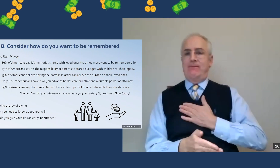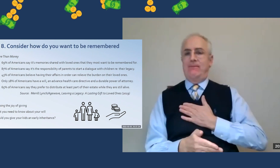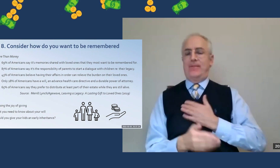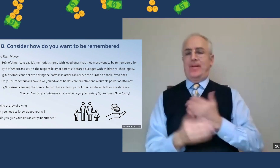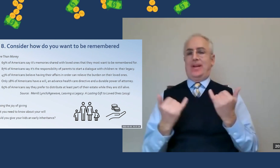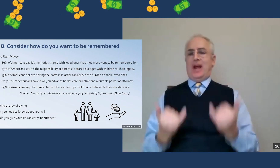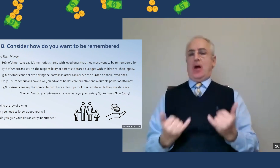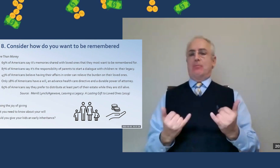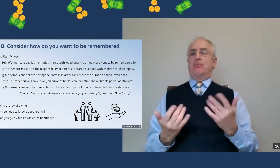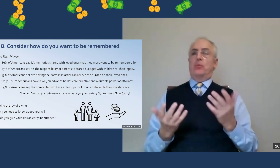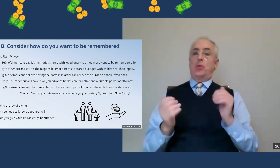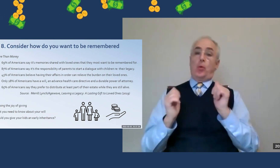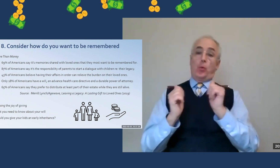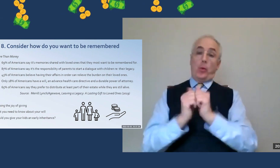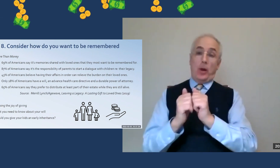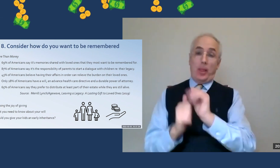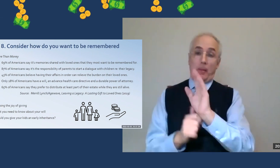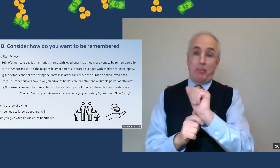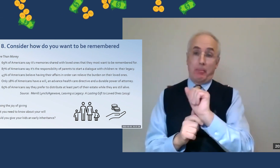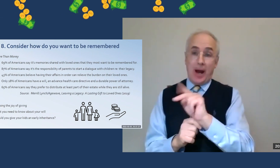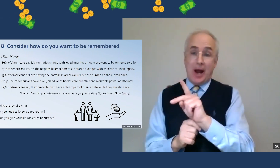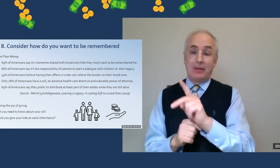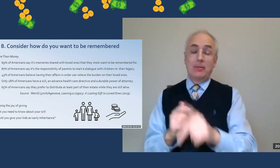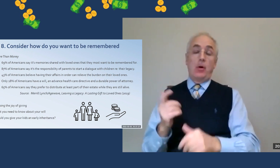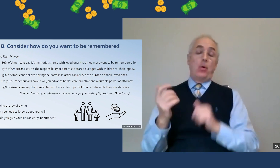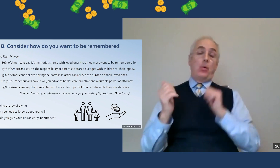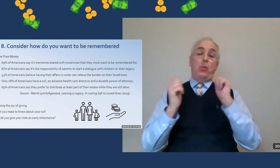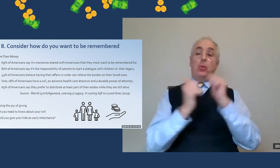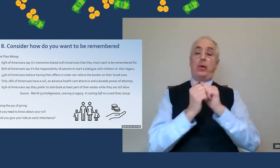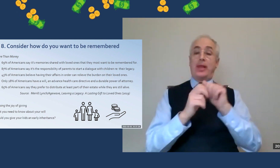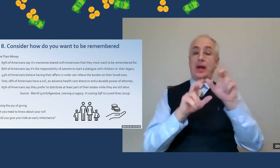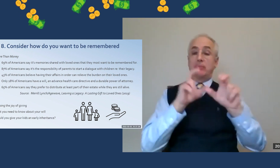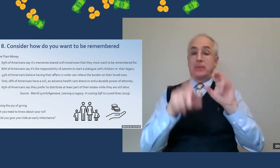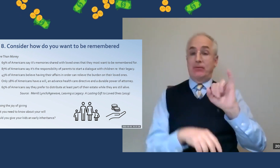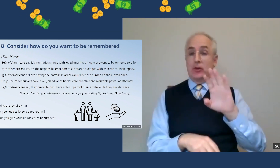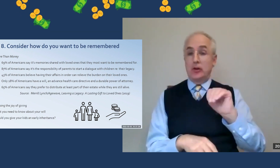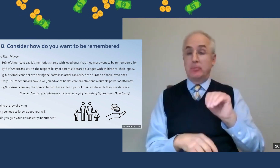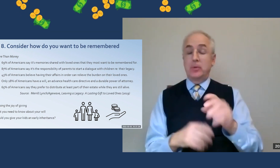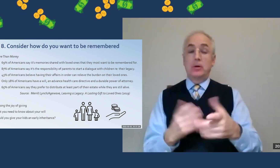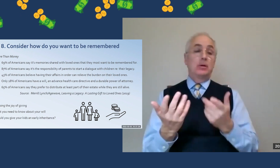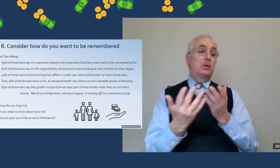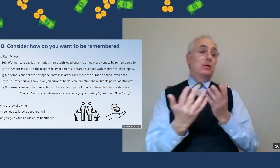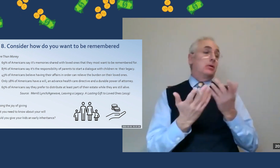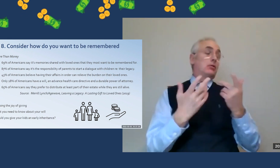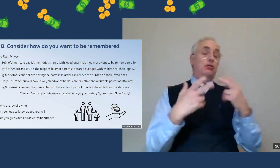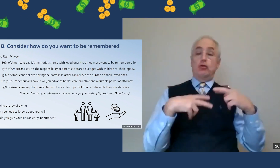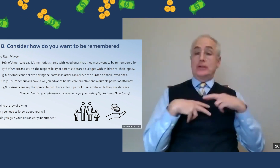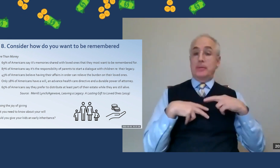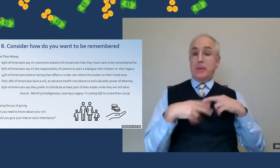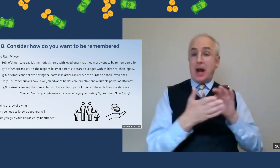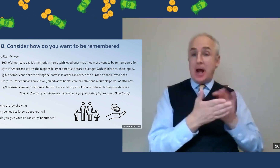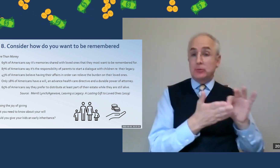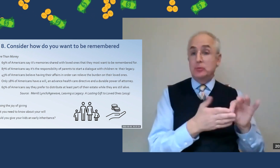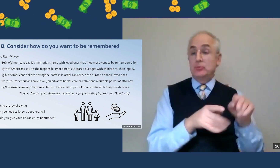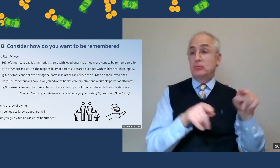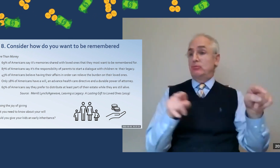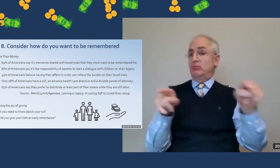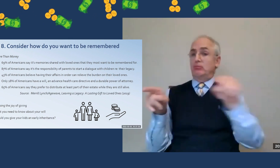every account that you have. That is something you can do now. And that means with your bank, with any investments you have, with your retirement